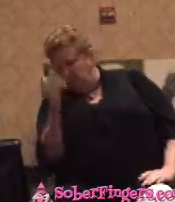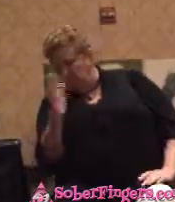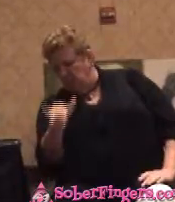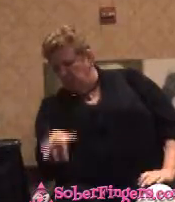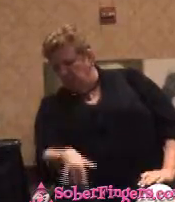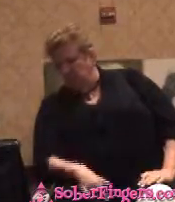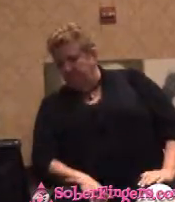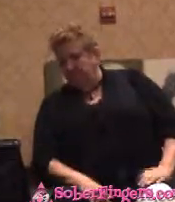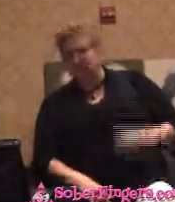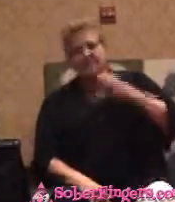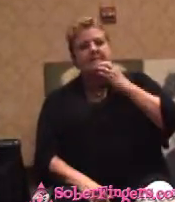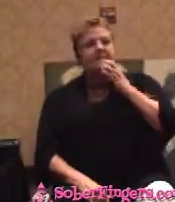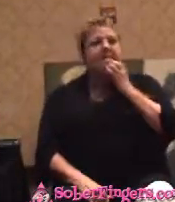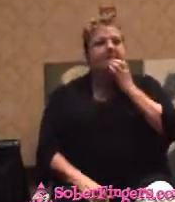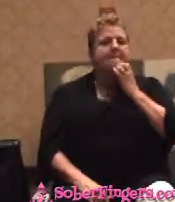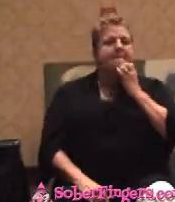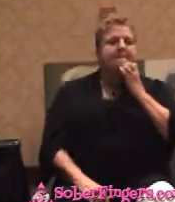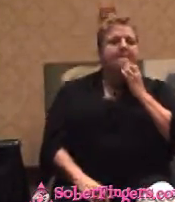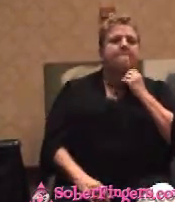I said, they'd probably want to counsel with me after me.